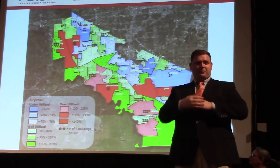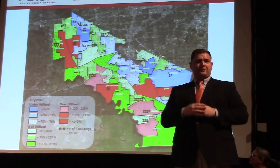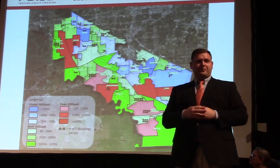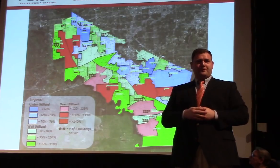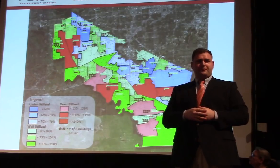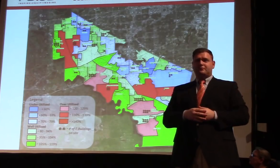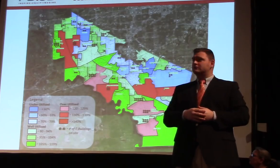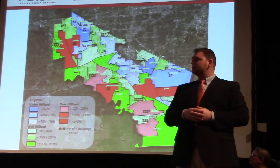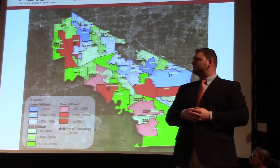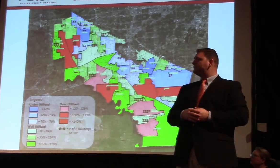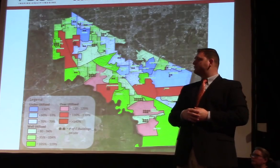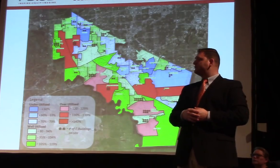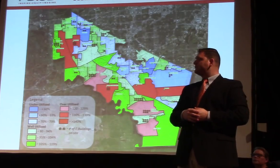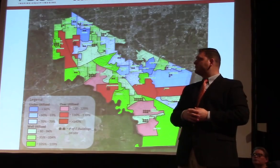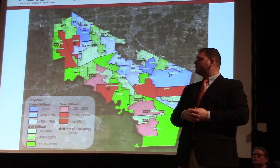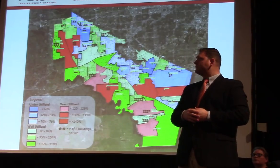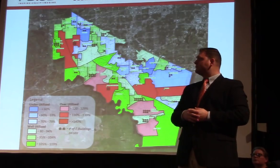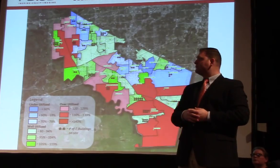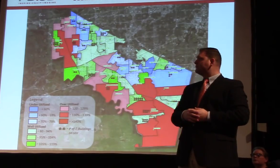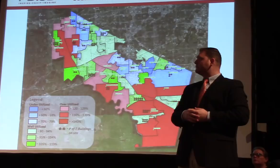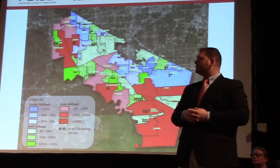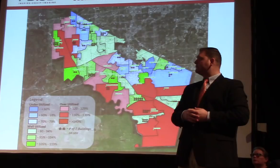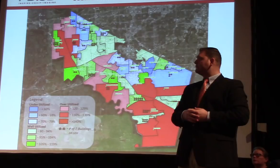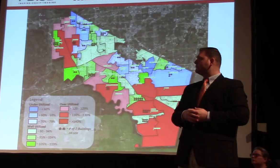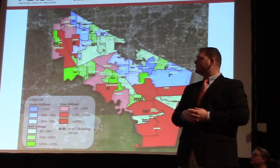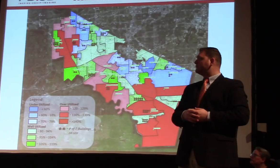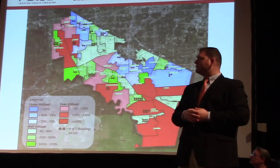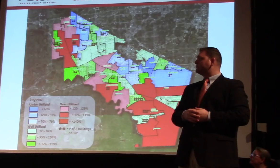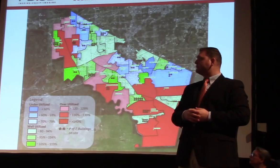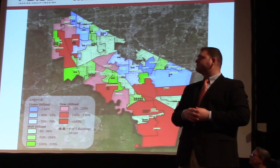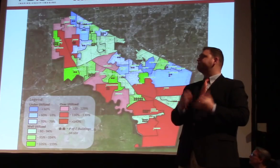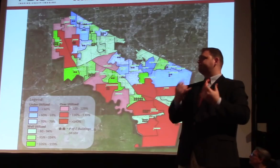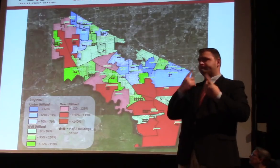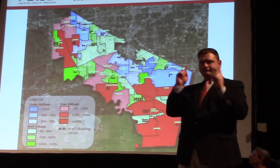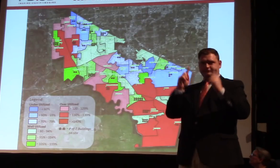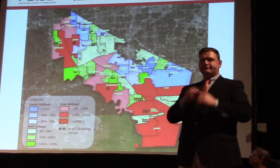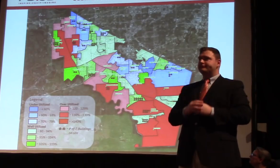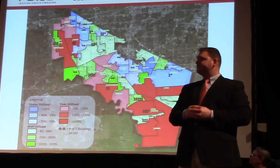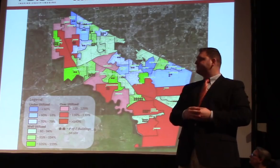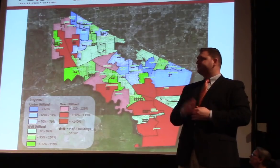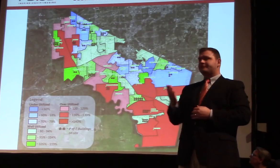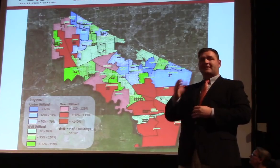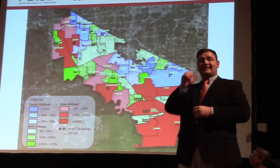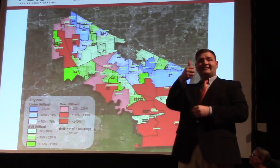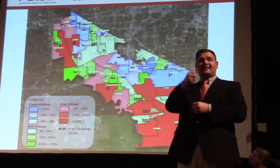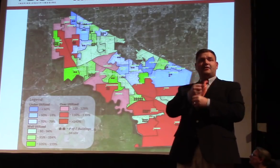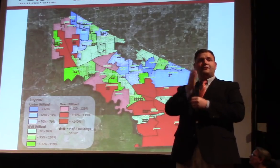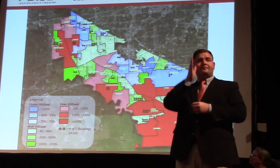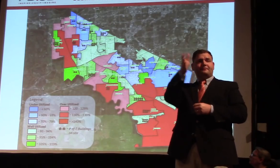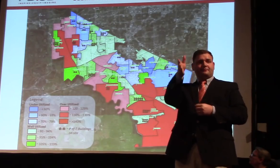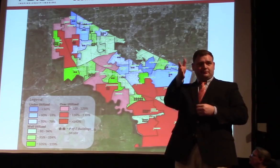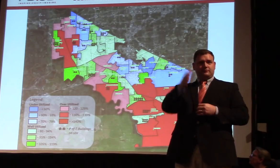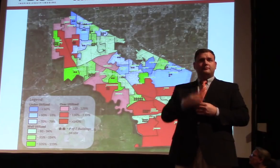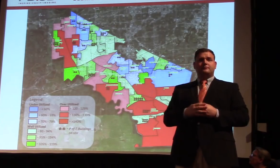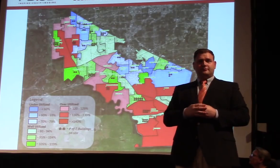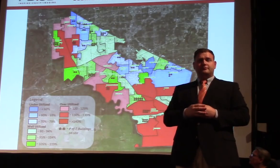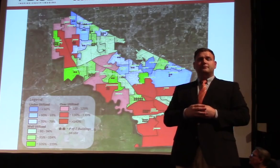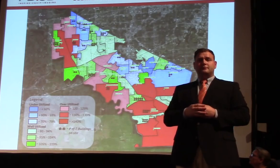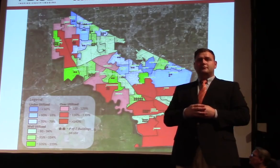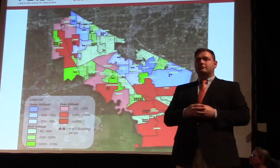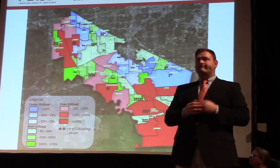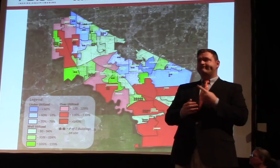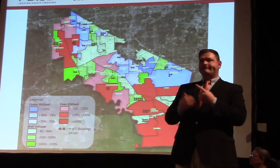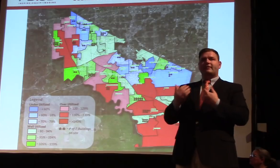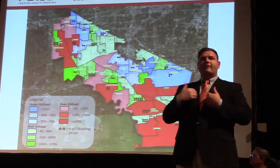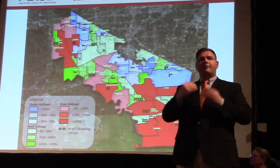And then here's our, you got to get close here. I don't know why this isn't working. There we go. Here's our 10-year utilization. And so you can see we've got some areas in the